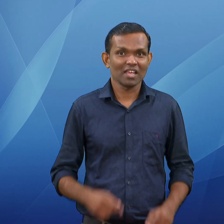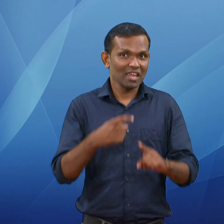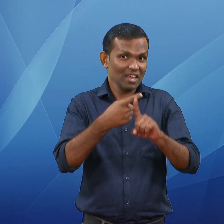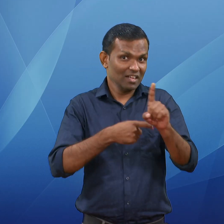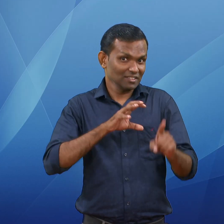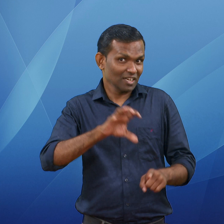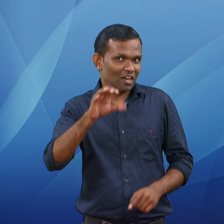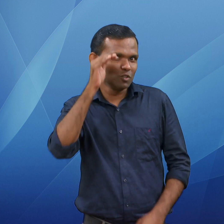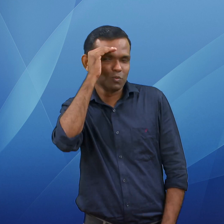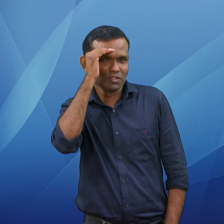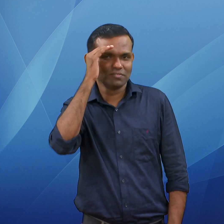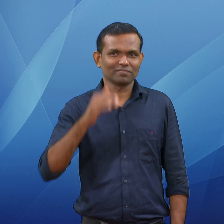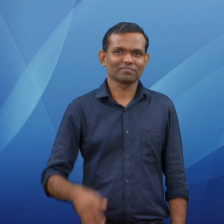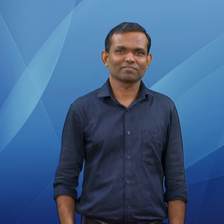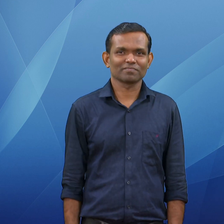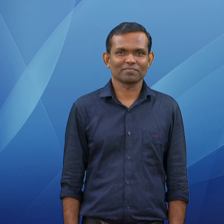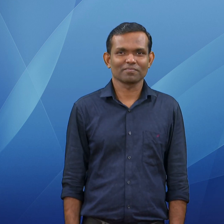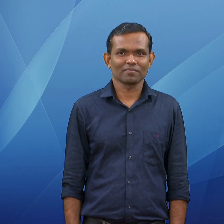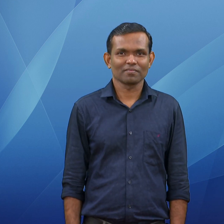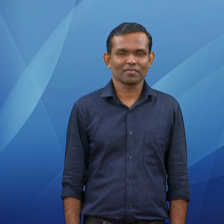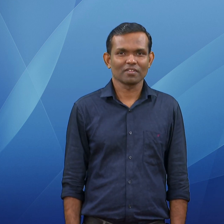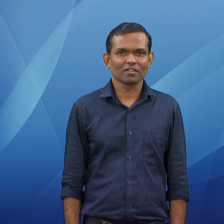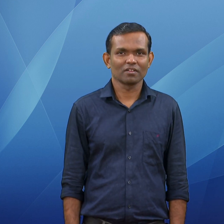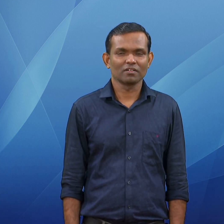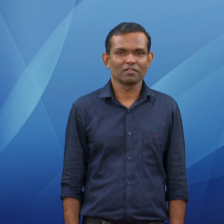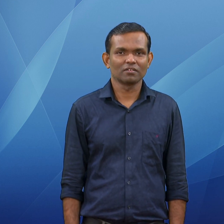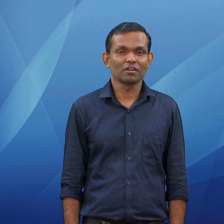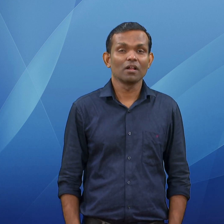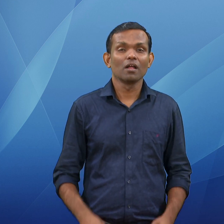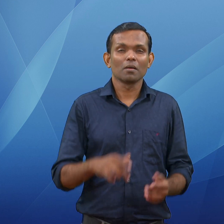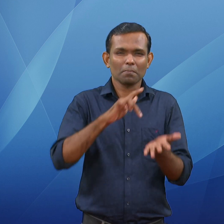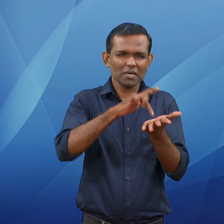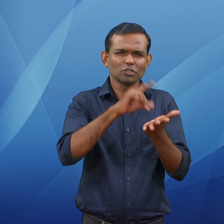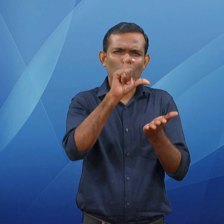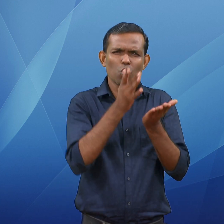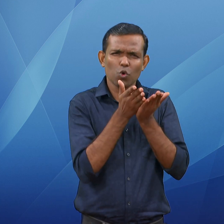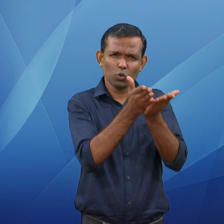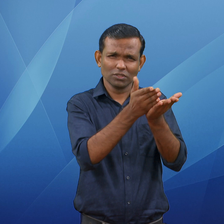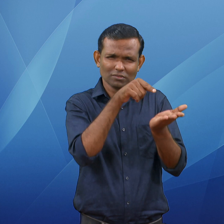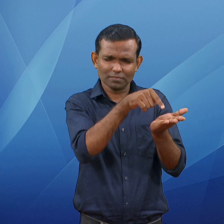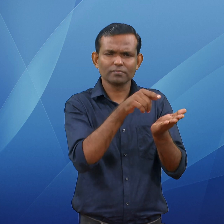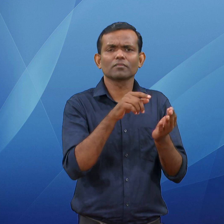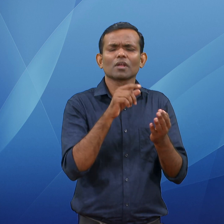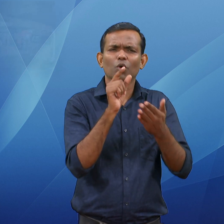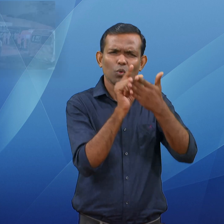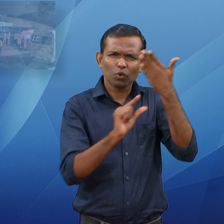Regional News Four persons, including three engineering students, were killed and another 60 injured during a